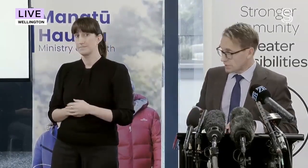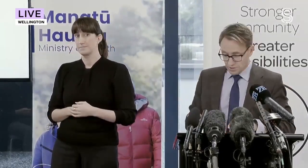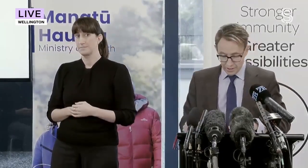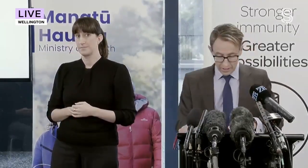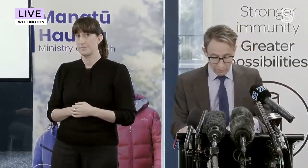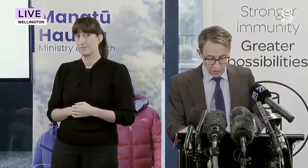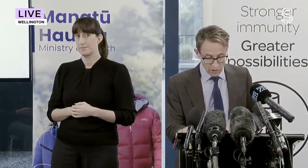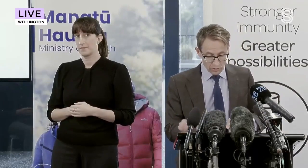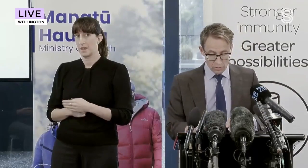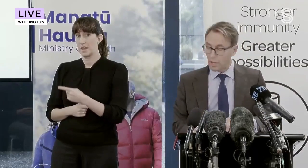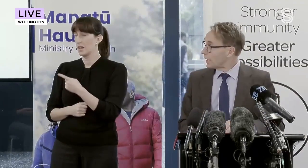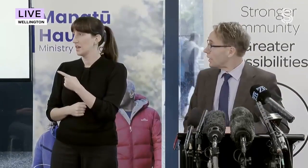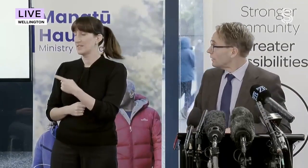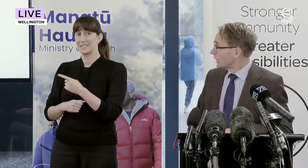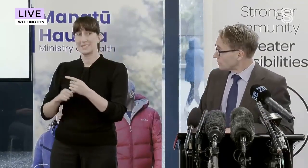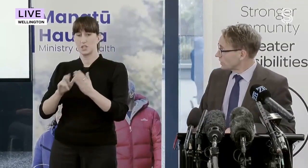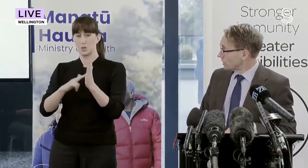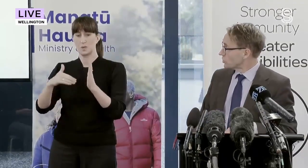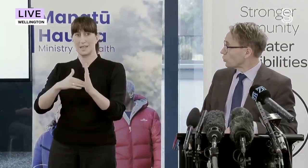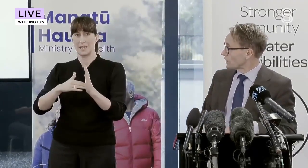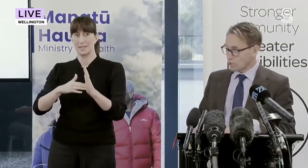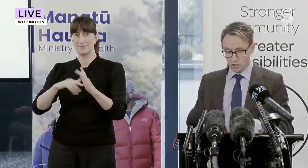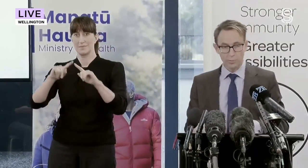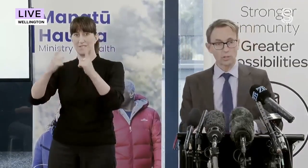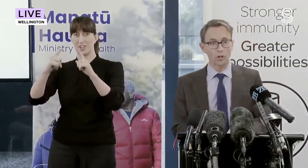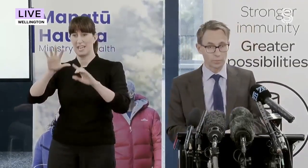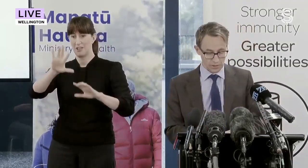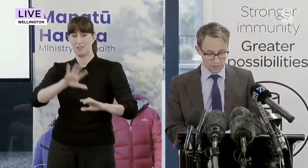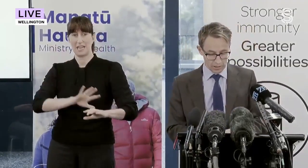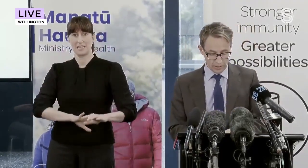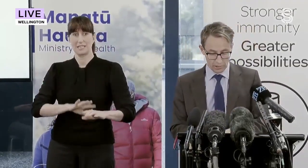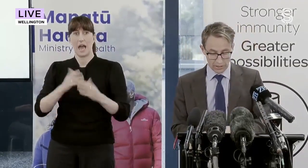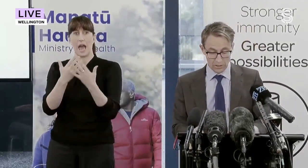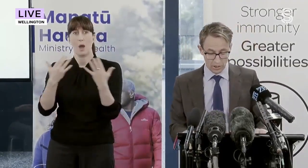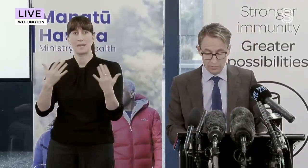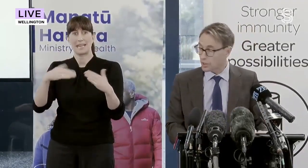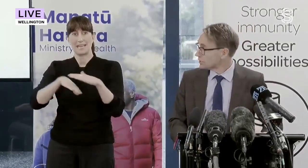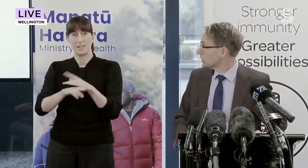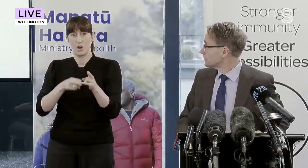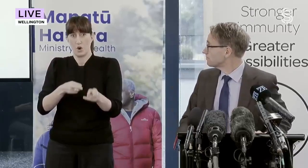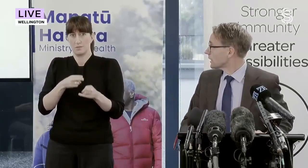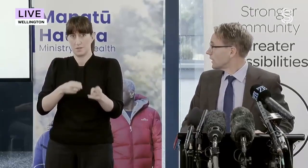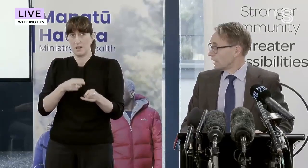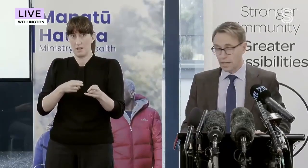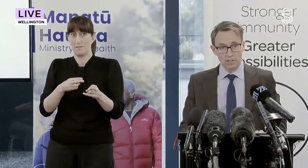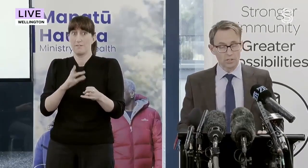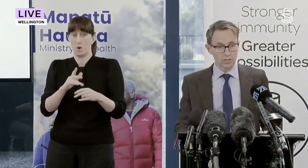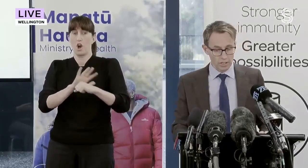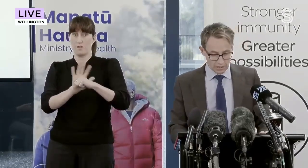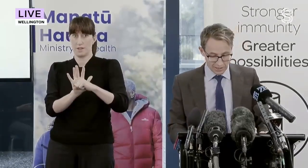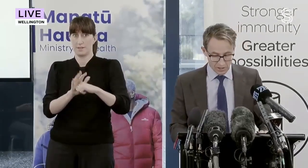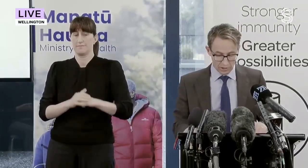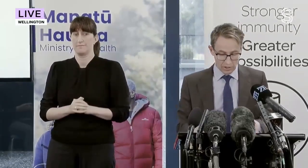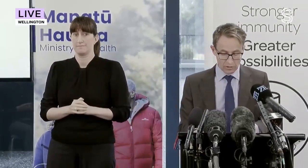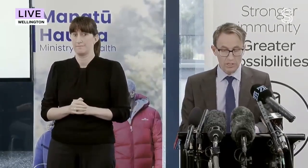This is our regional weekly hospital occupancy rates related to COVID-19. And you can